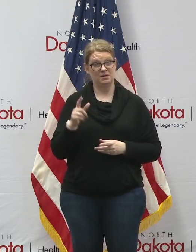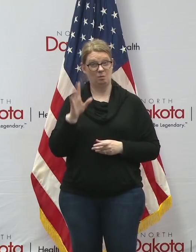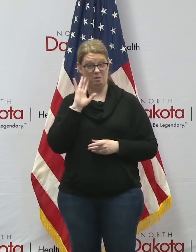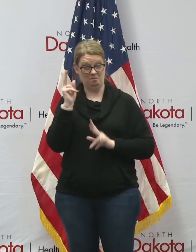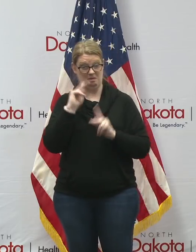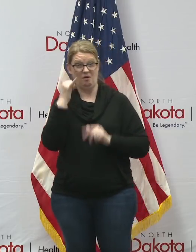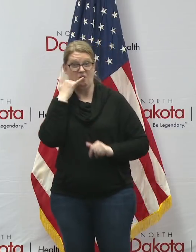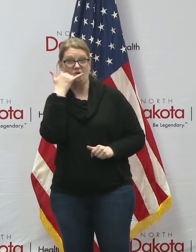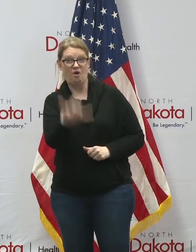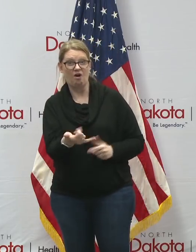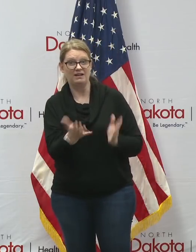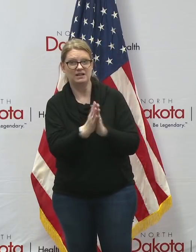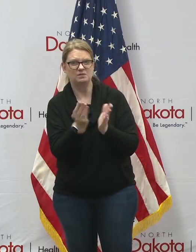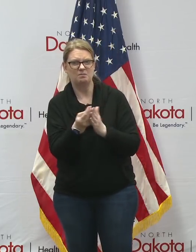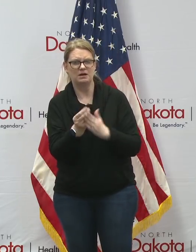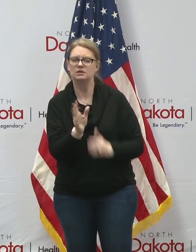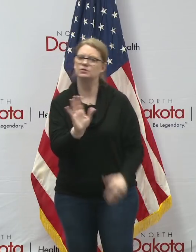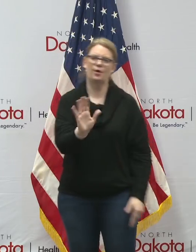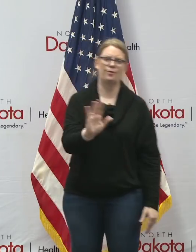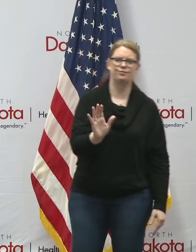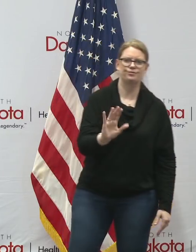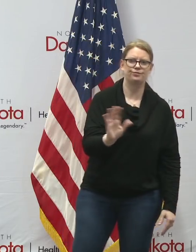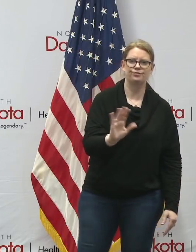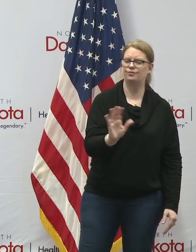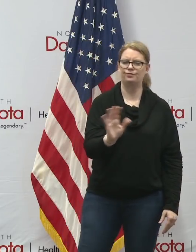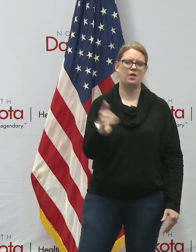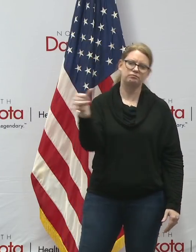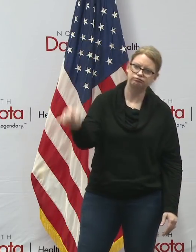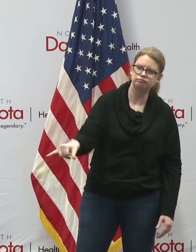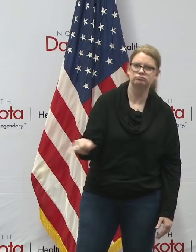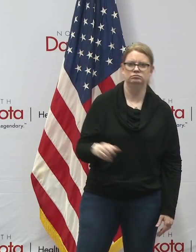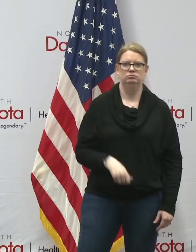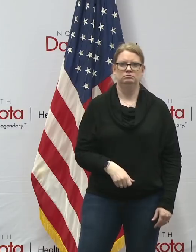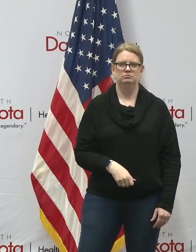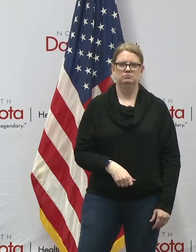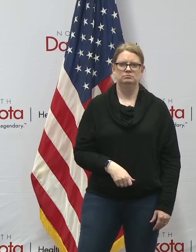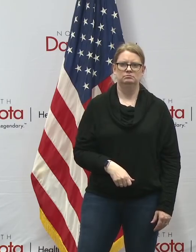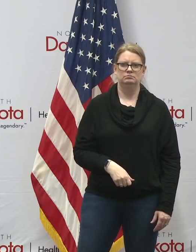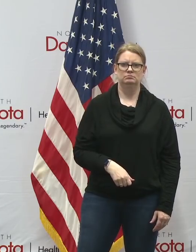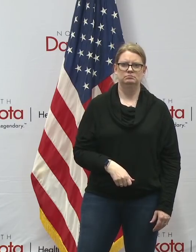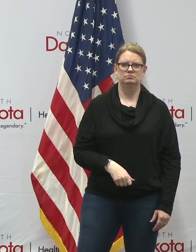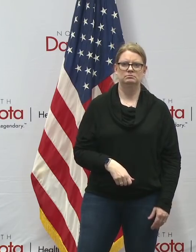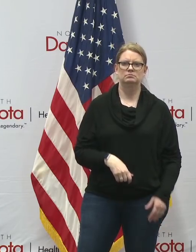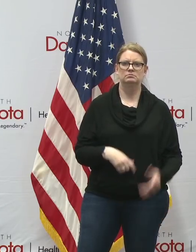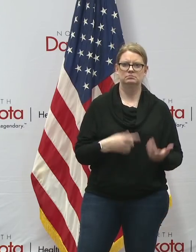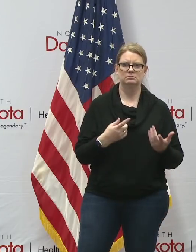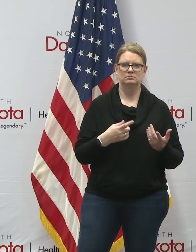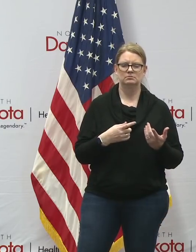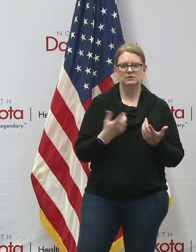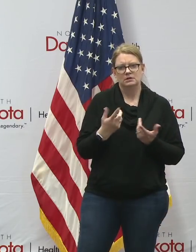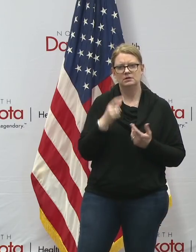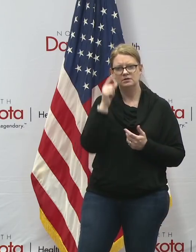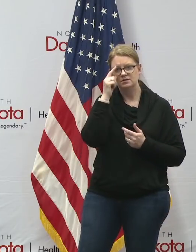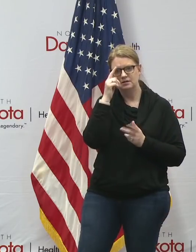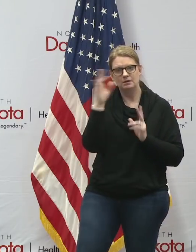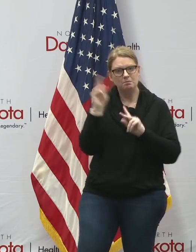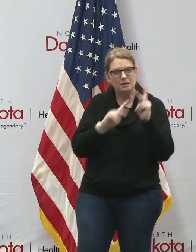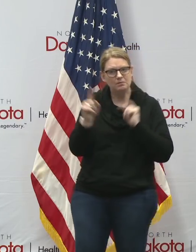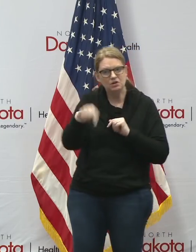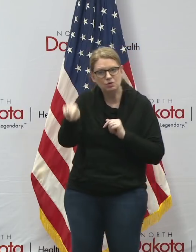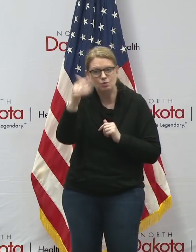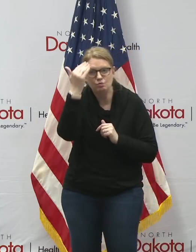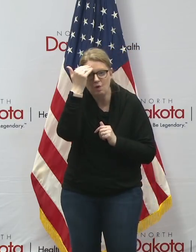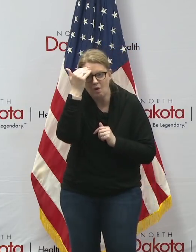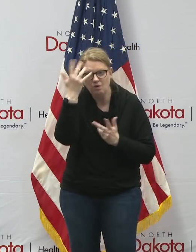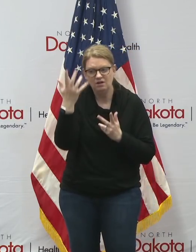make sure that you're giving wisely or give directly to people that you know that you know it doesn't have to be through a charity people you know that are suffering